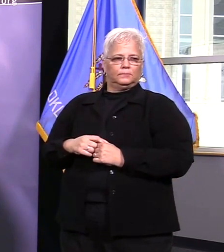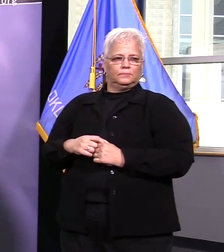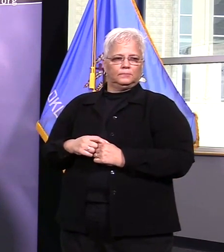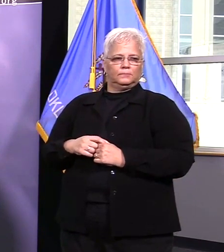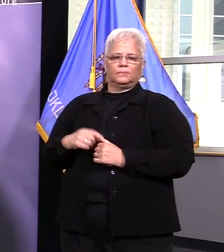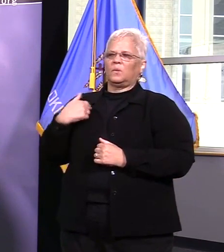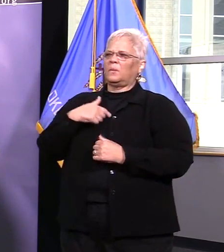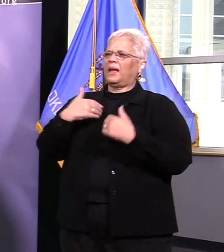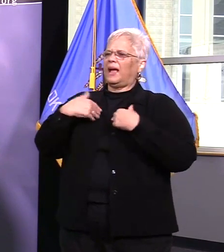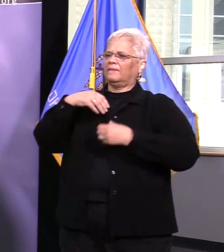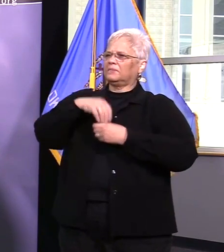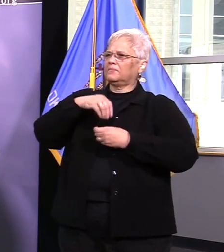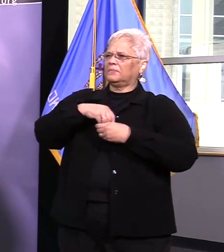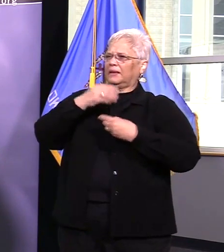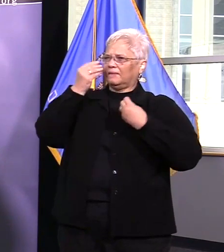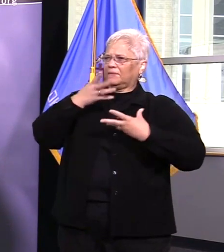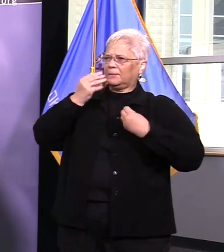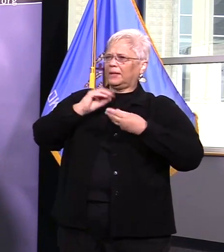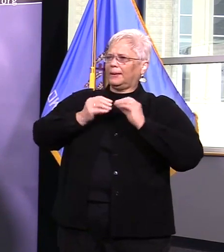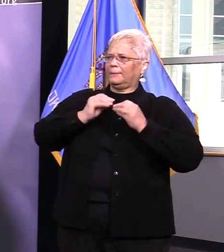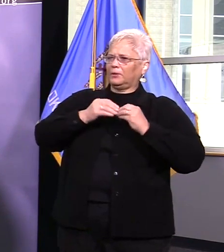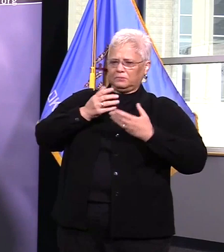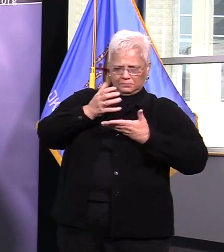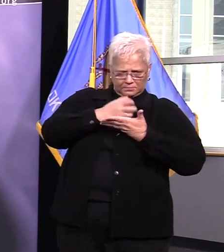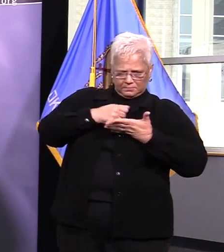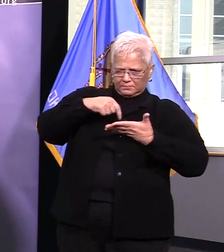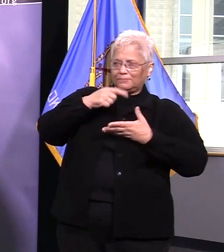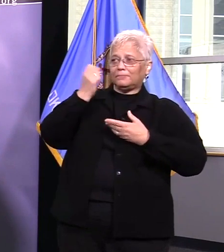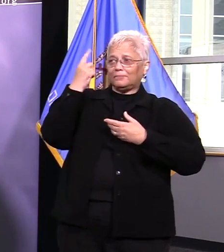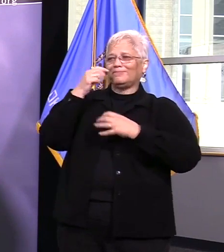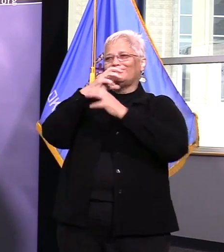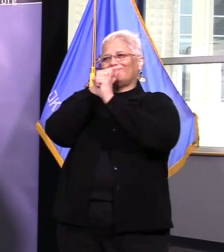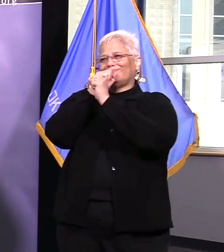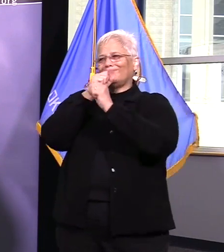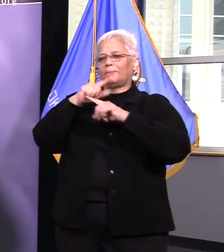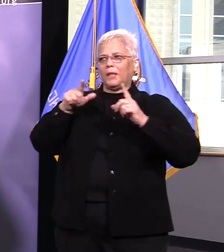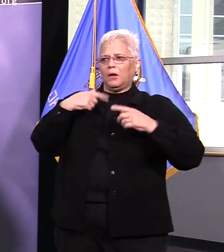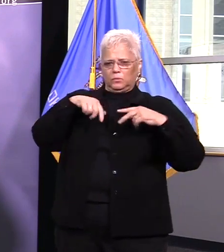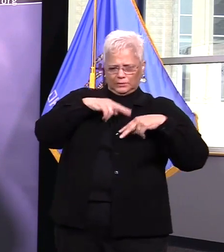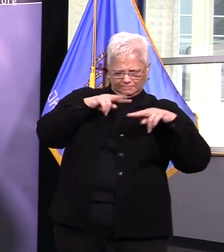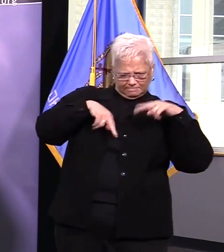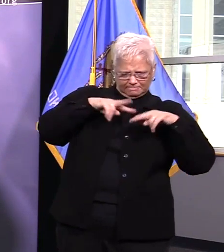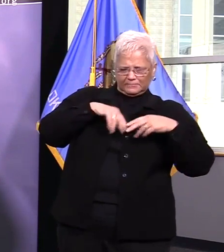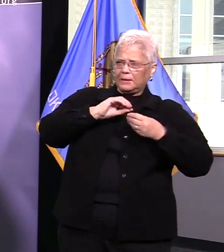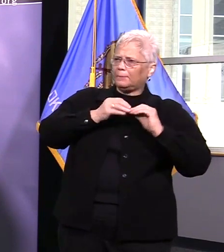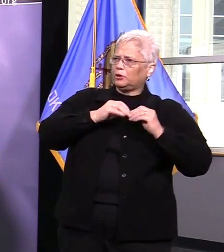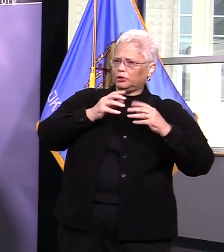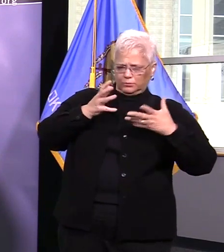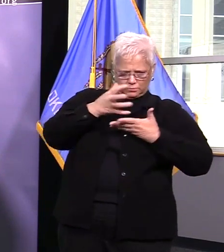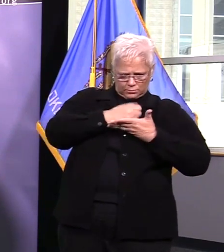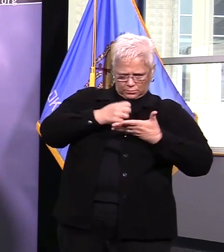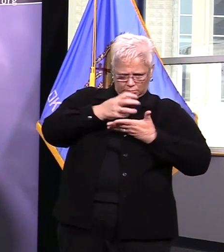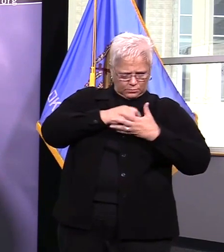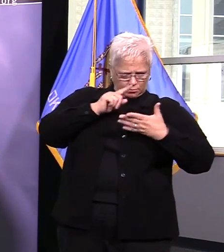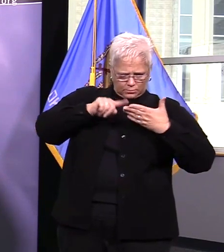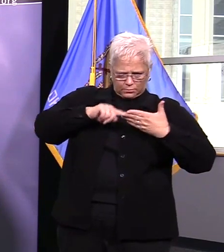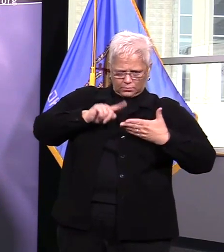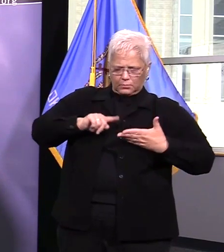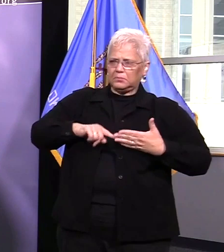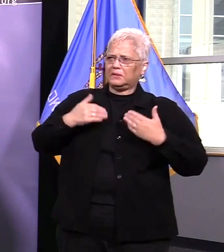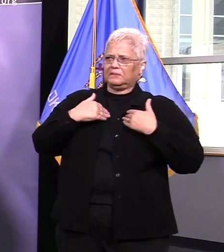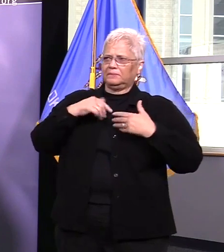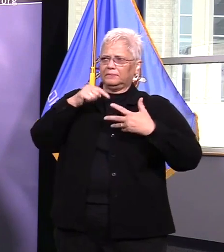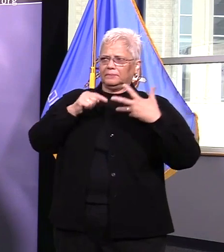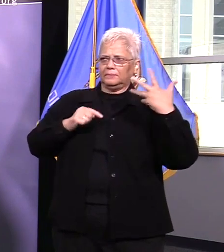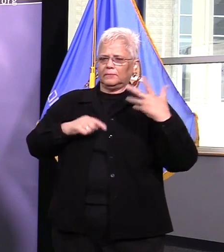don't like to go any lower than county because if we start getting down to for example zip code level when they're smaller populations specific zip codes